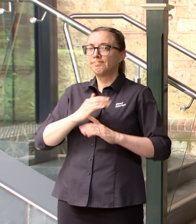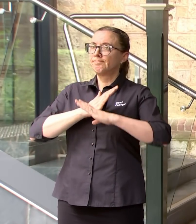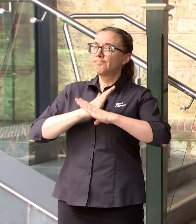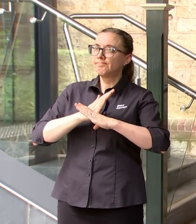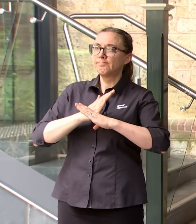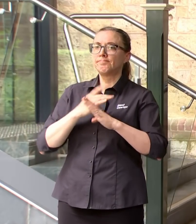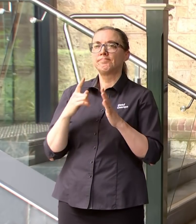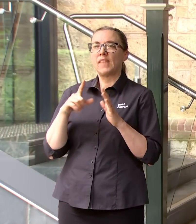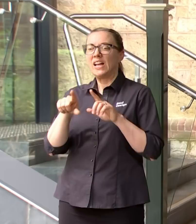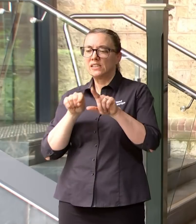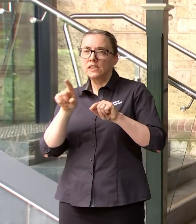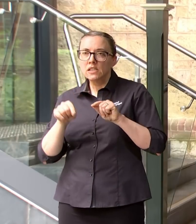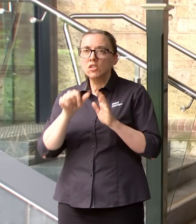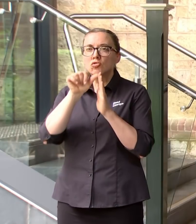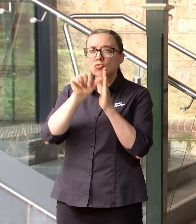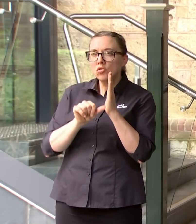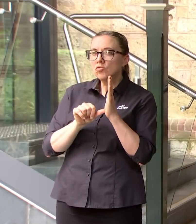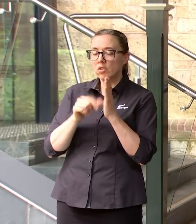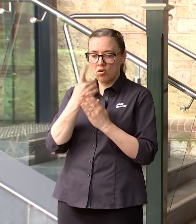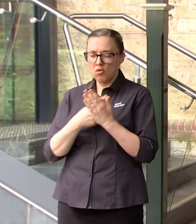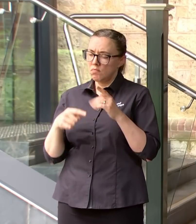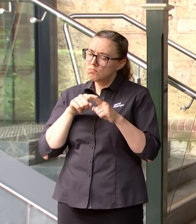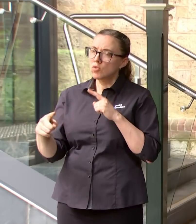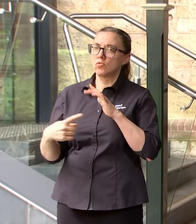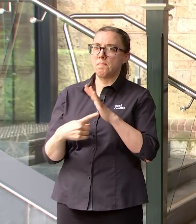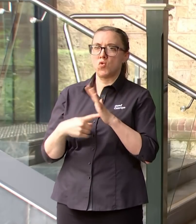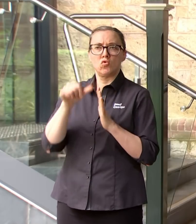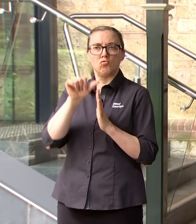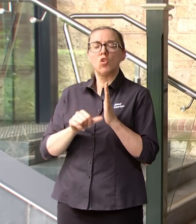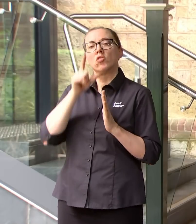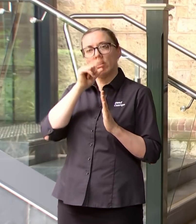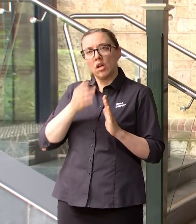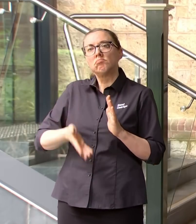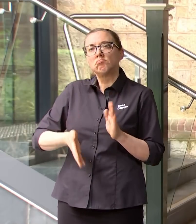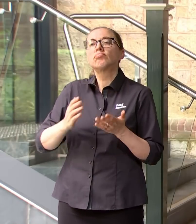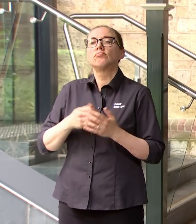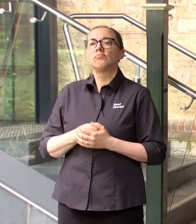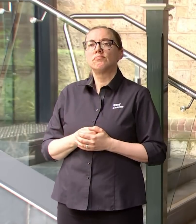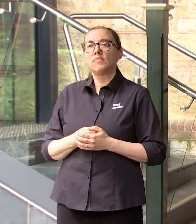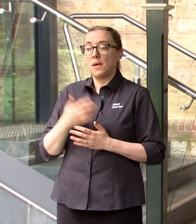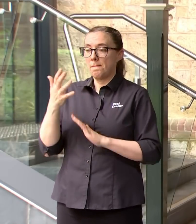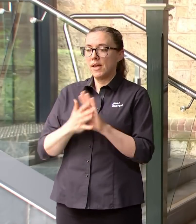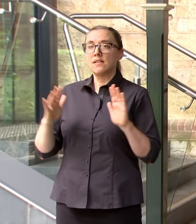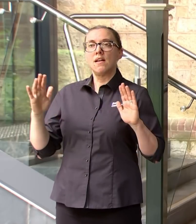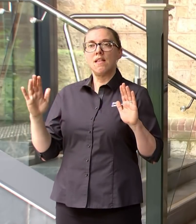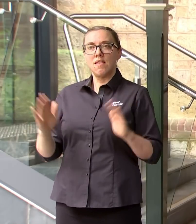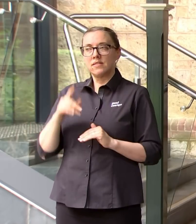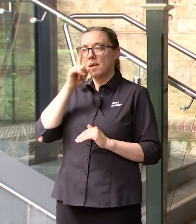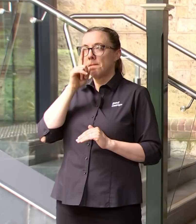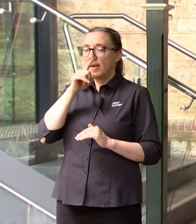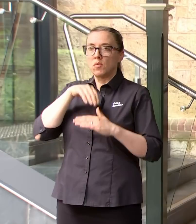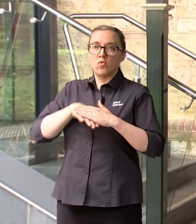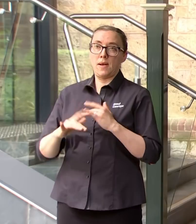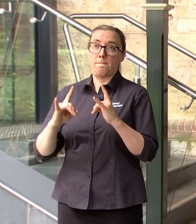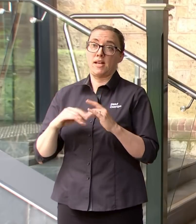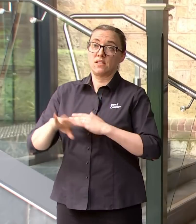banned anything other than category one and urgent category two this frees up a huge number of beds within the public system but it also frees up